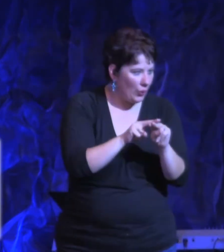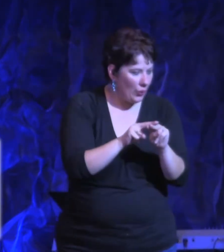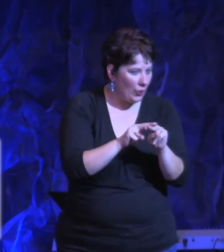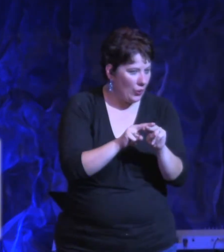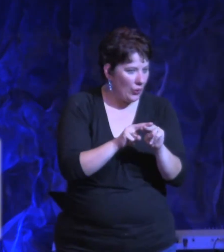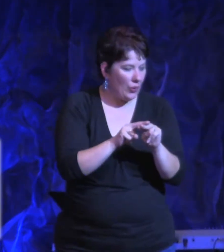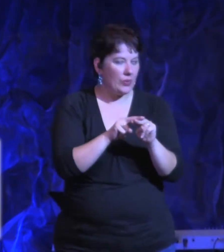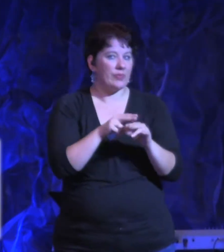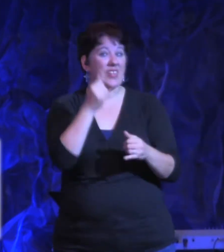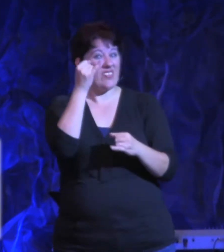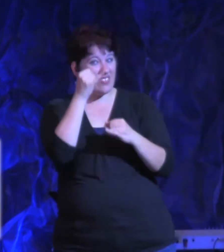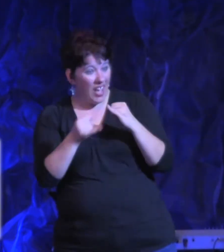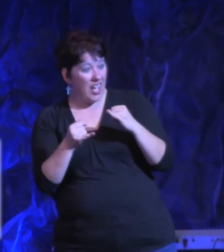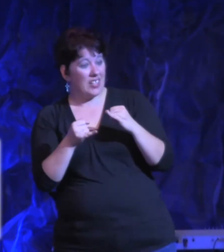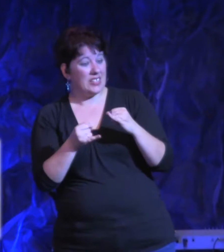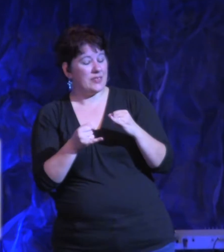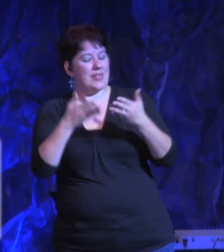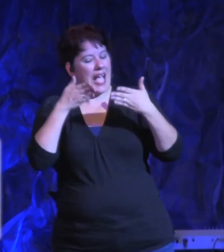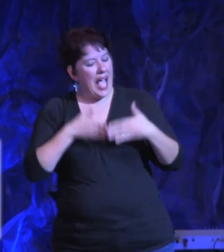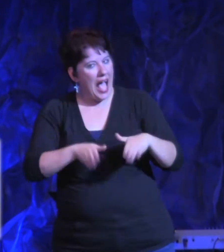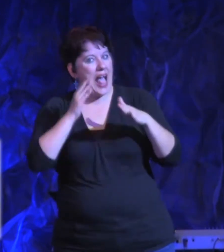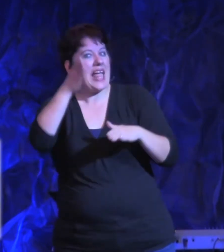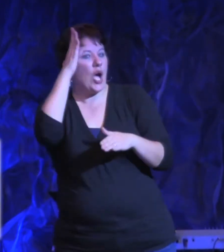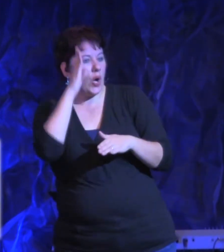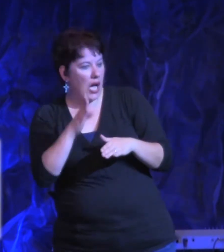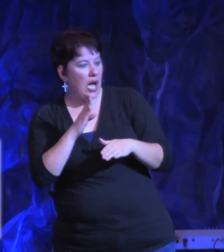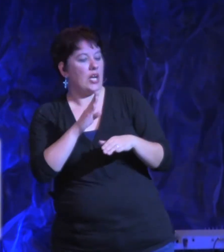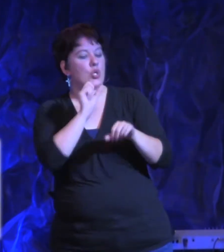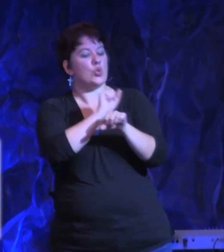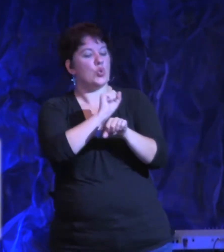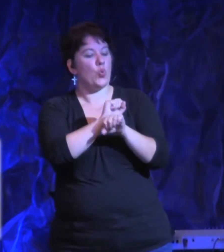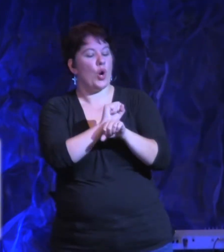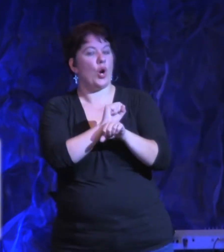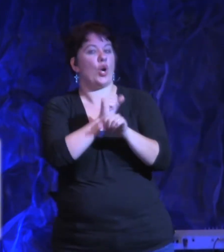trial comes, and be careful not to work a deliverance of your own.